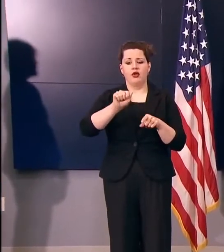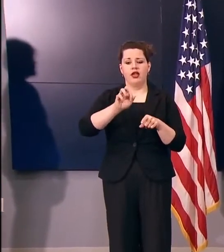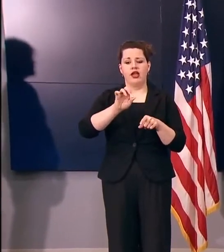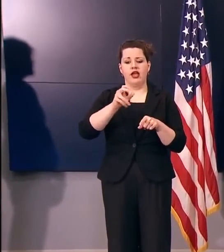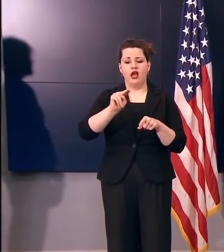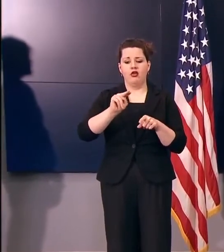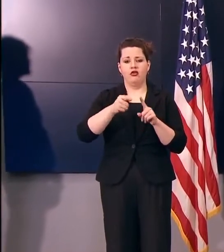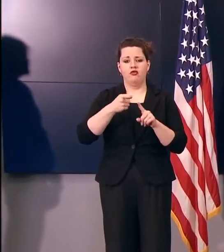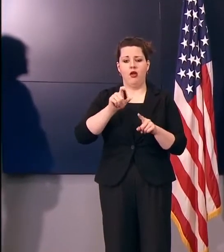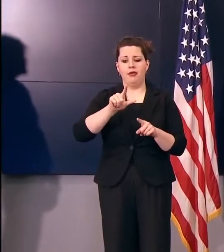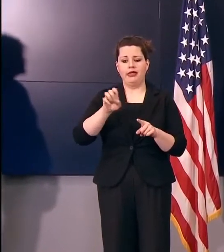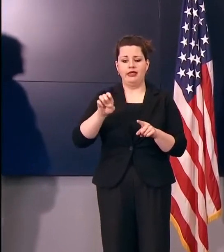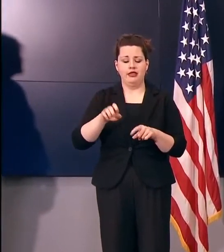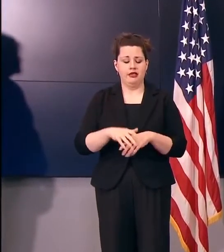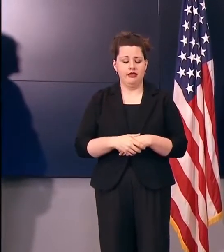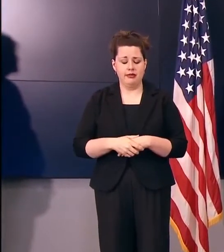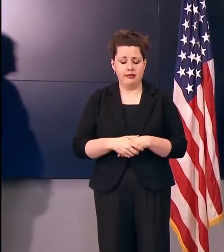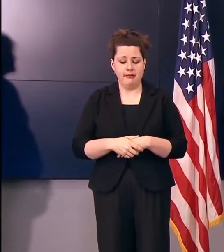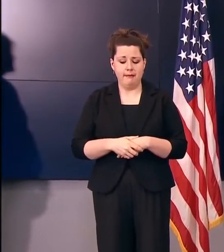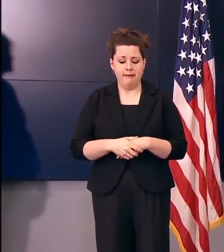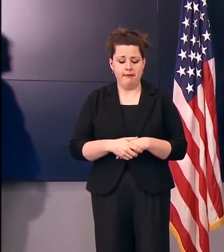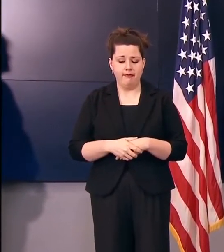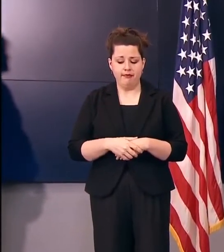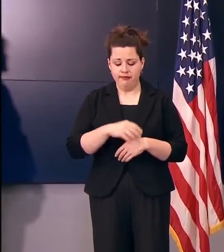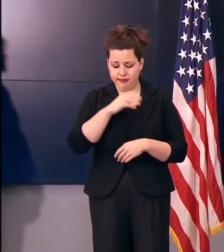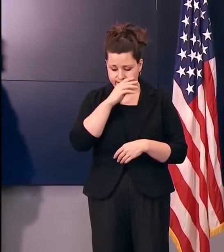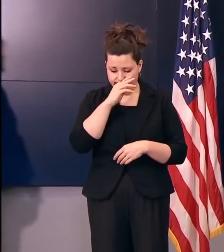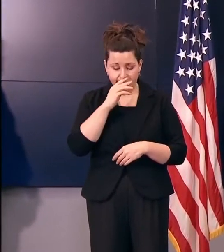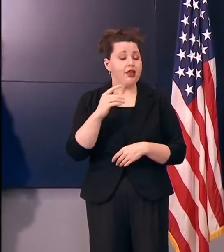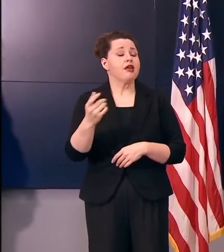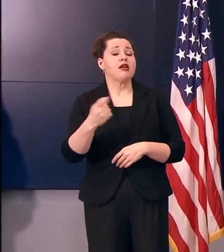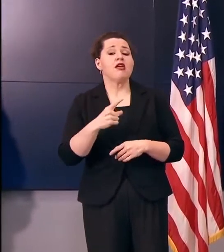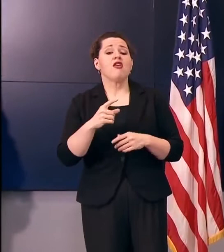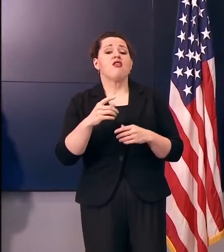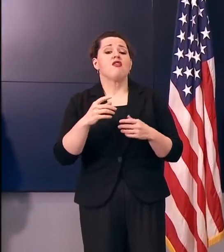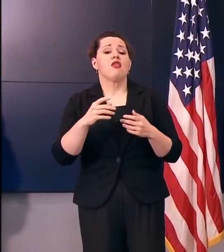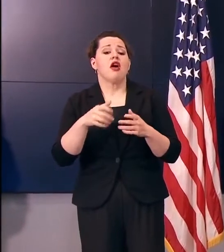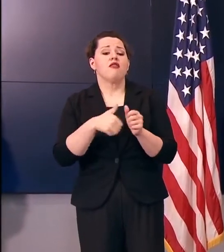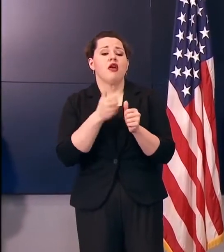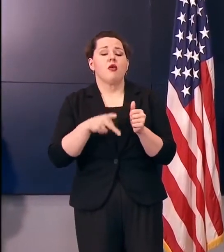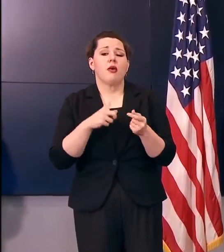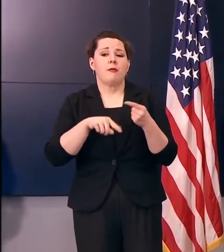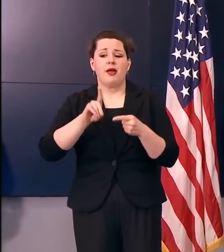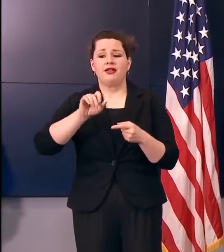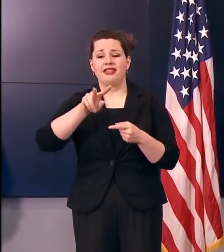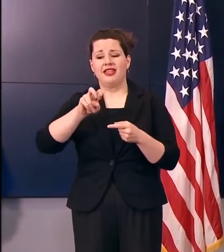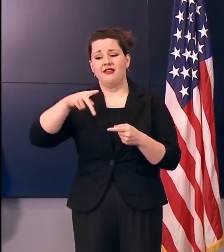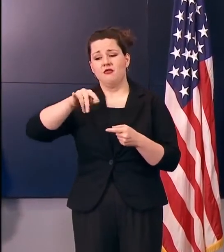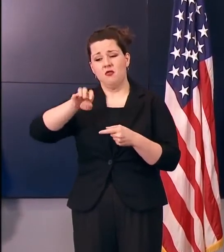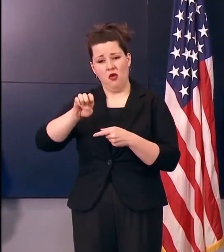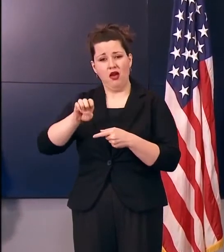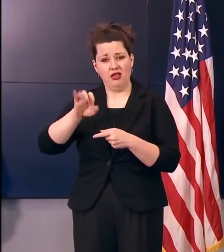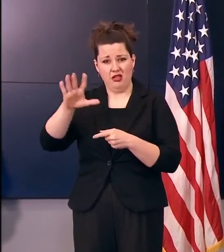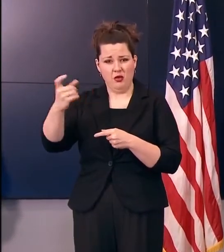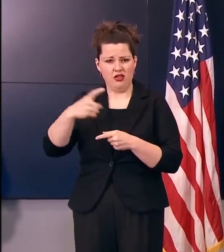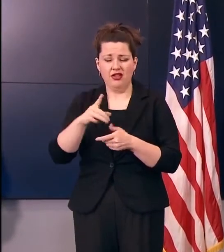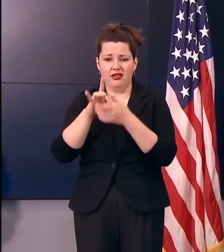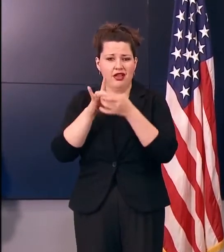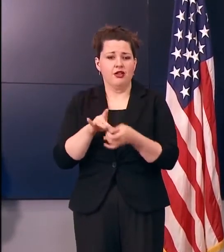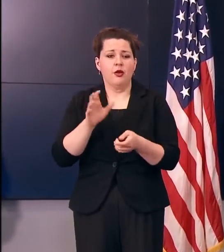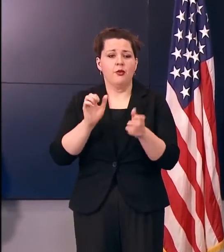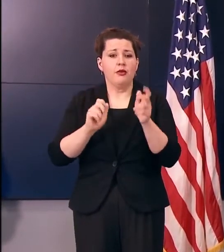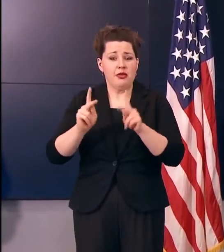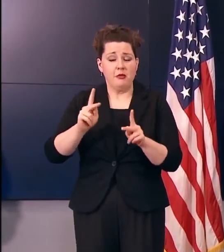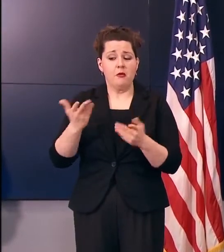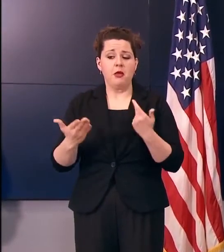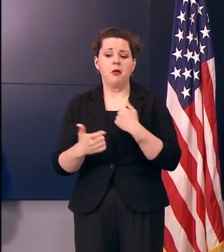Thank you, Governor. Just to follow up on Dave Price's question about people who may be tempted to travel from some of the counties